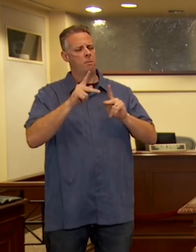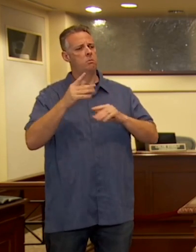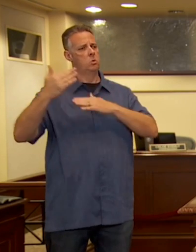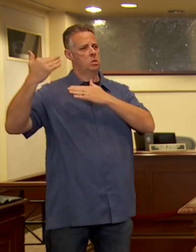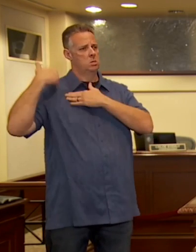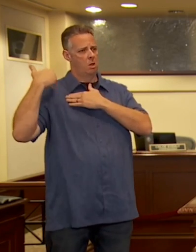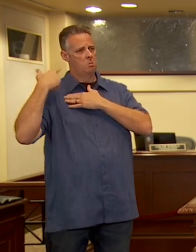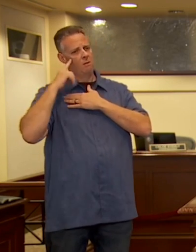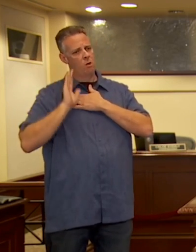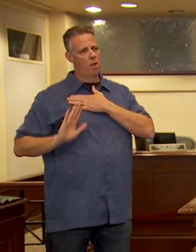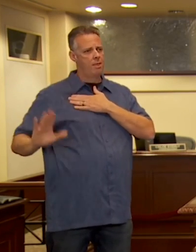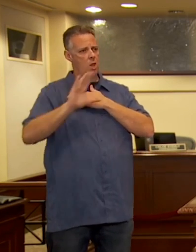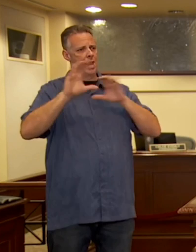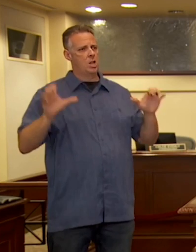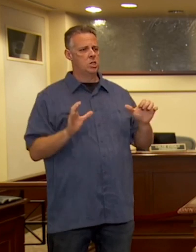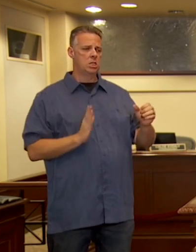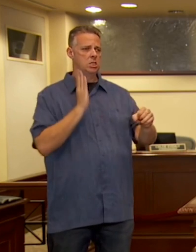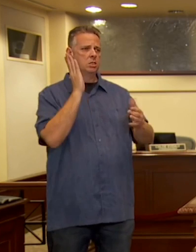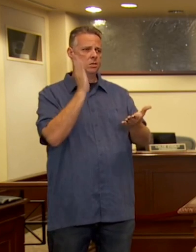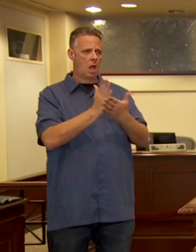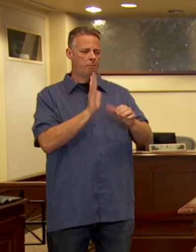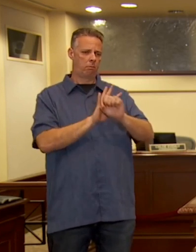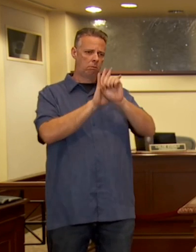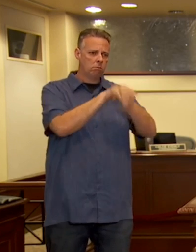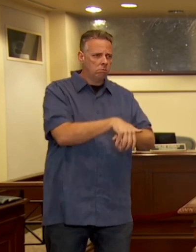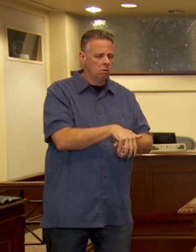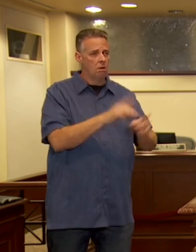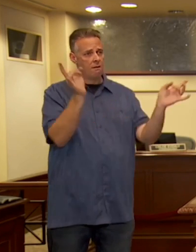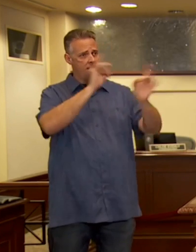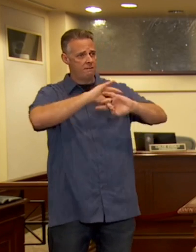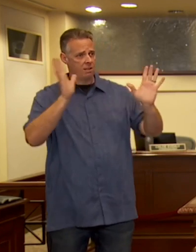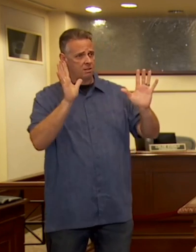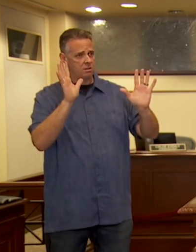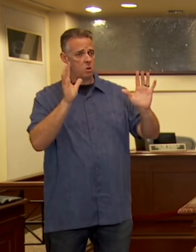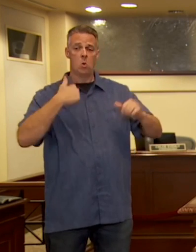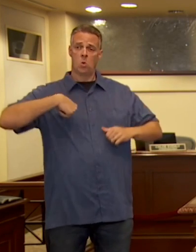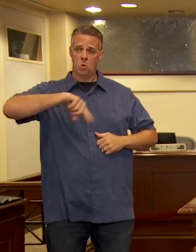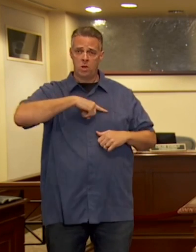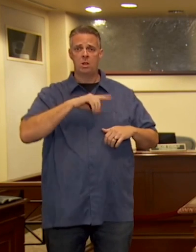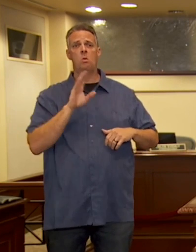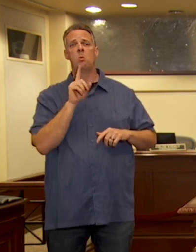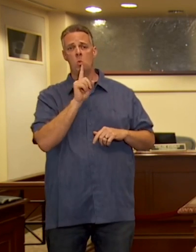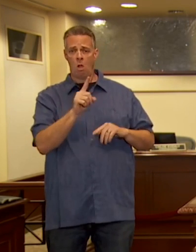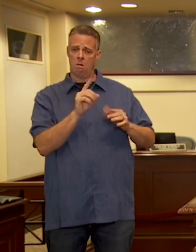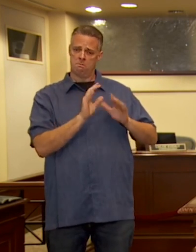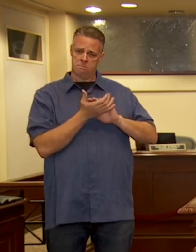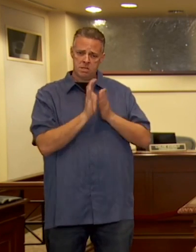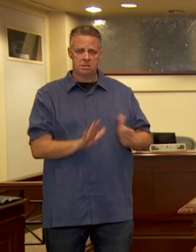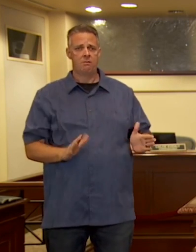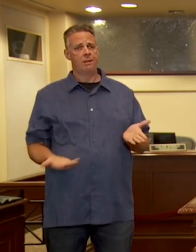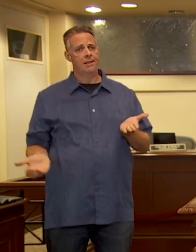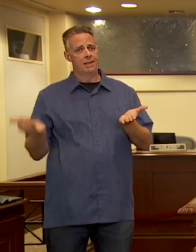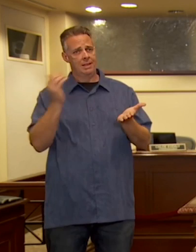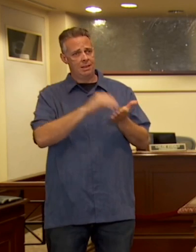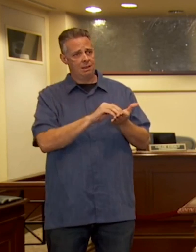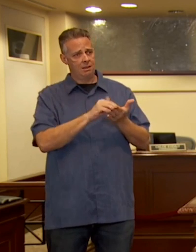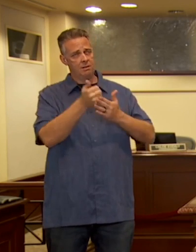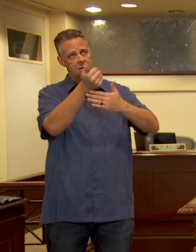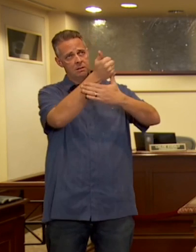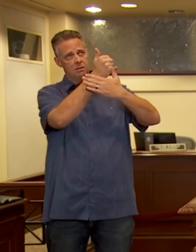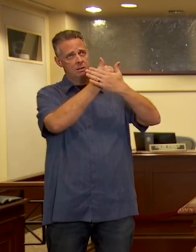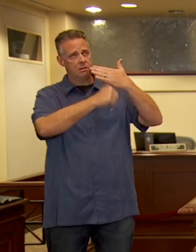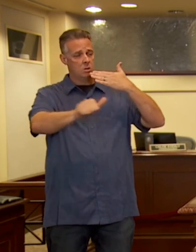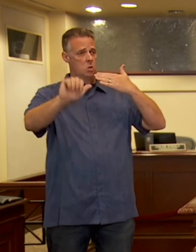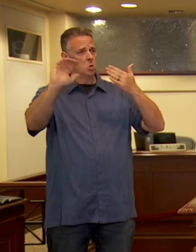in stopping racism and violence. And we together are peaceful again, under new leadership that